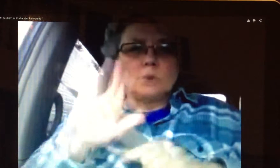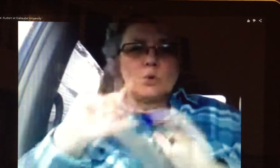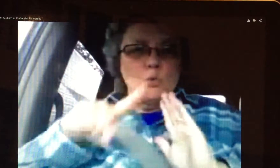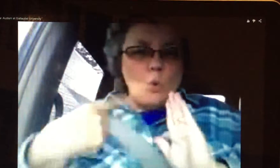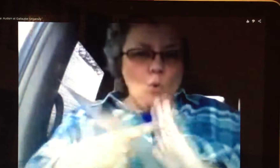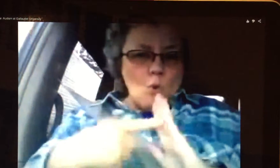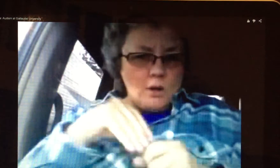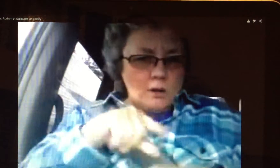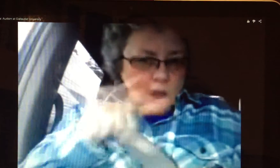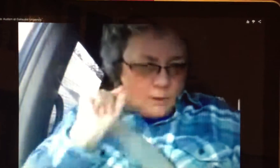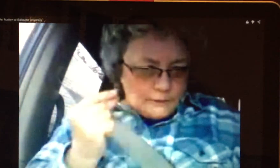something like that